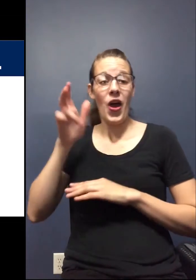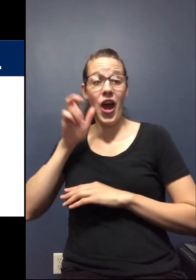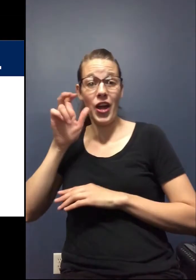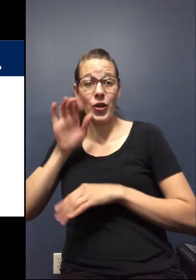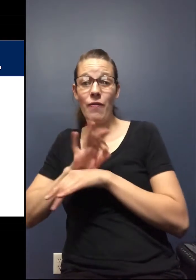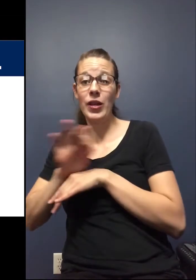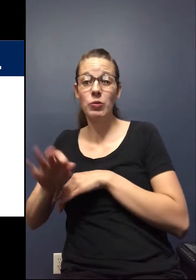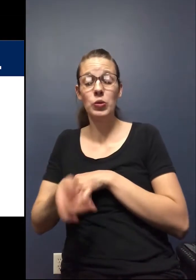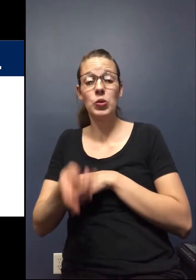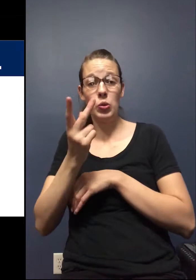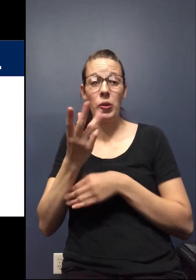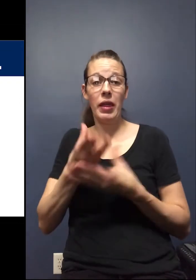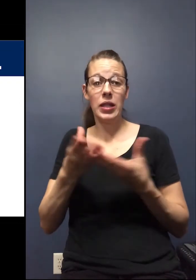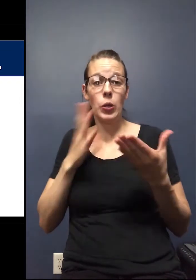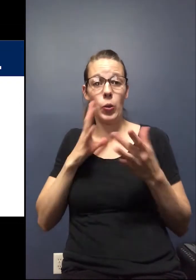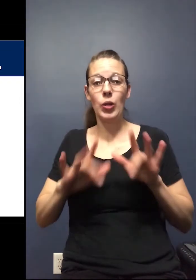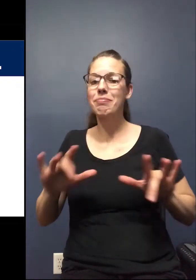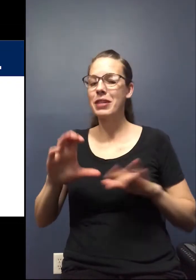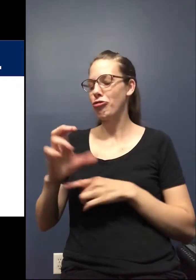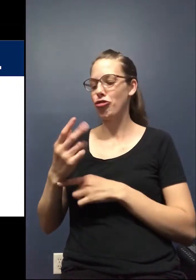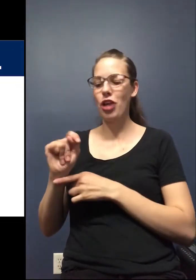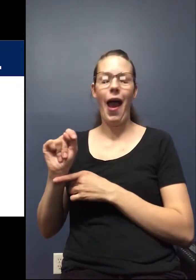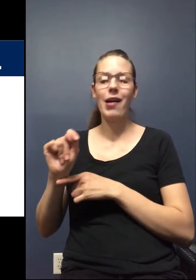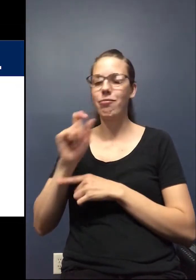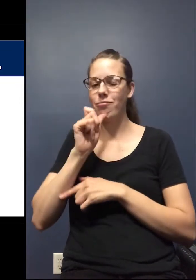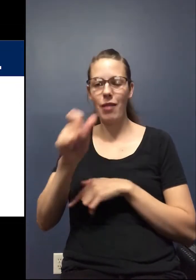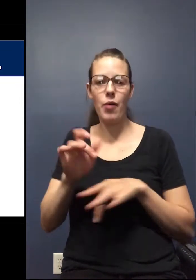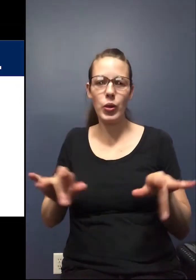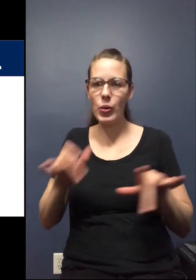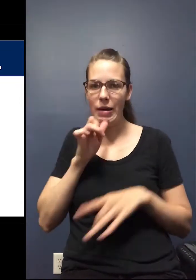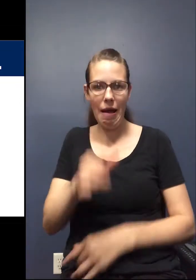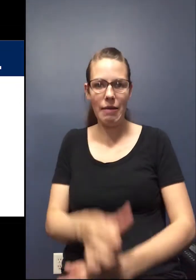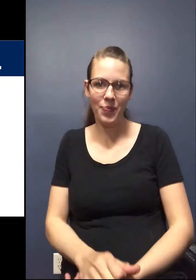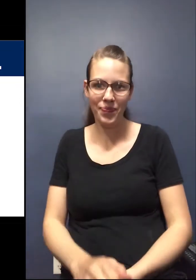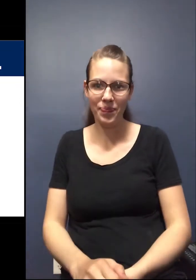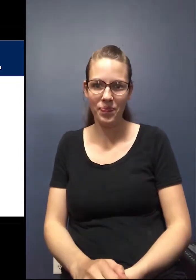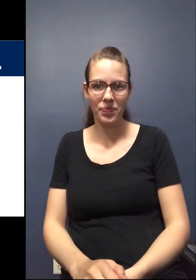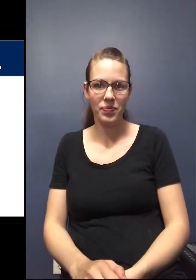function are the two components that are being recorded. The chat function is not being recorded.